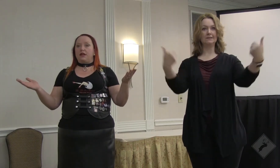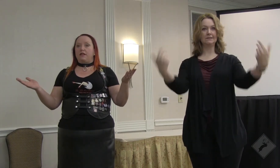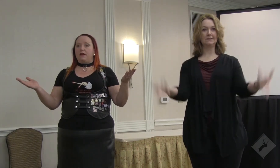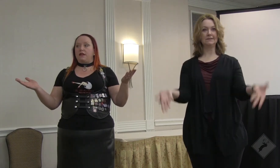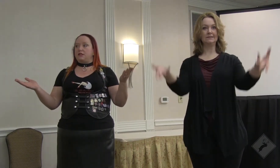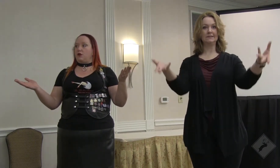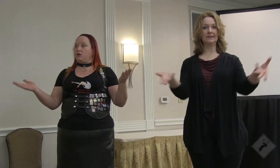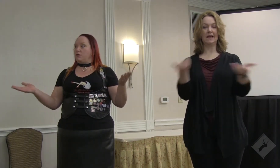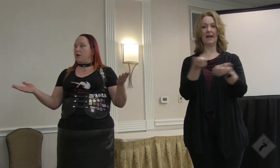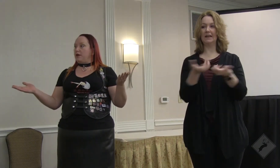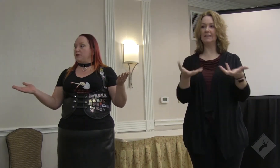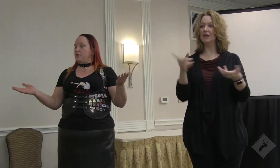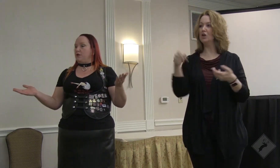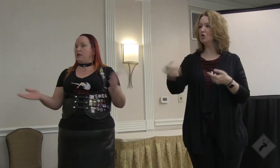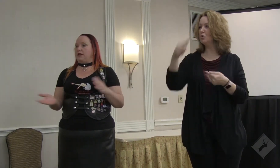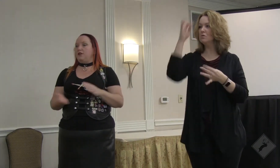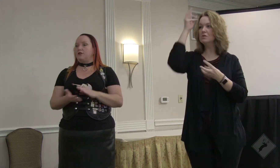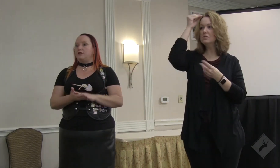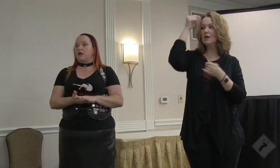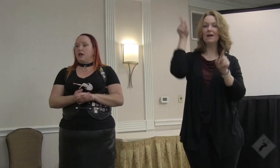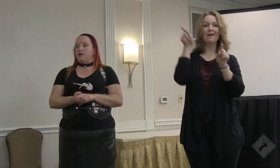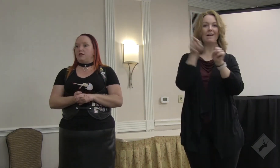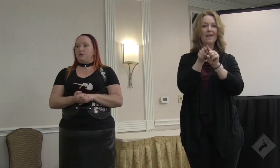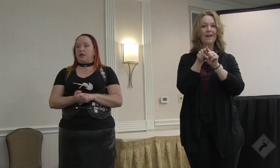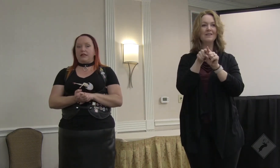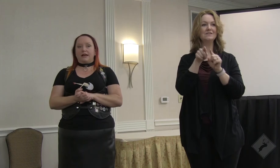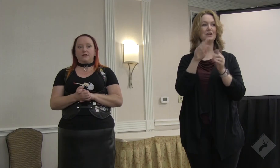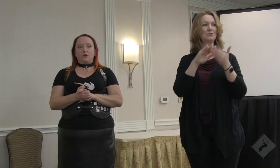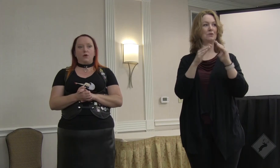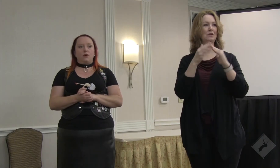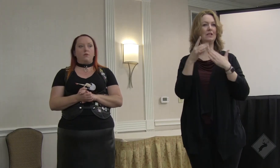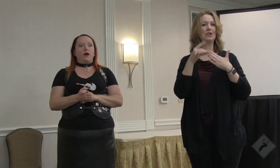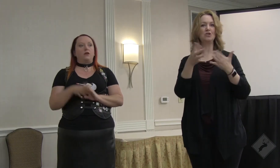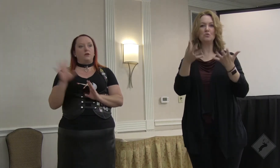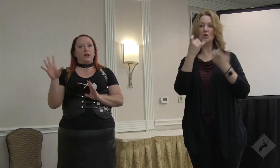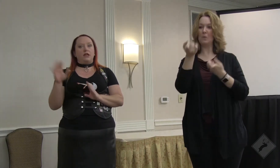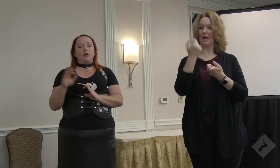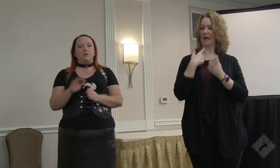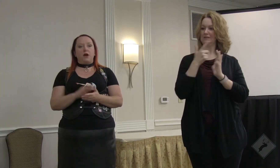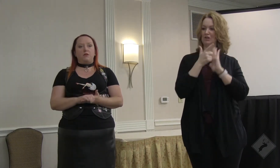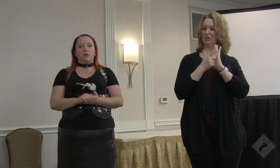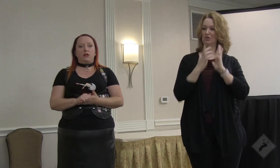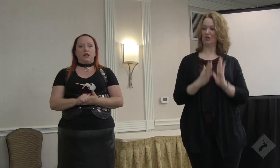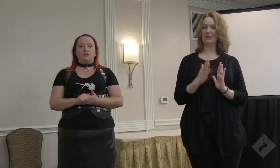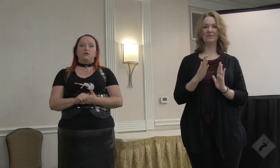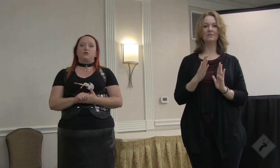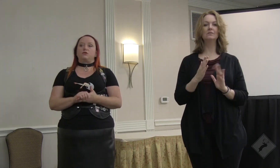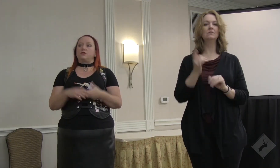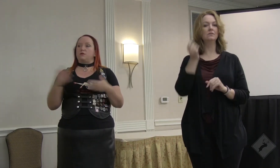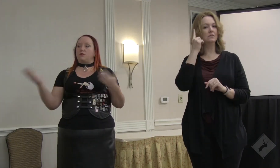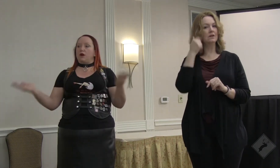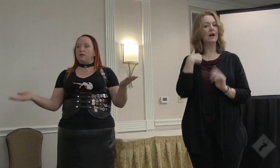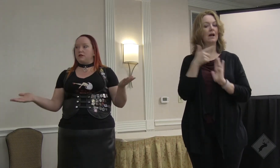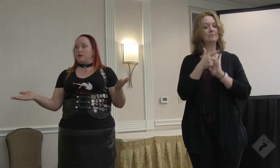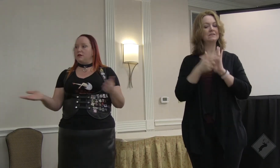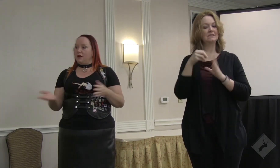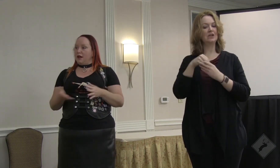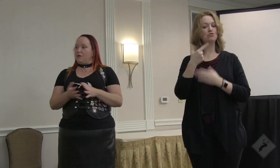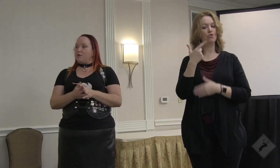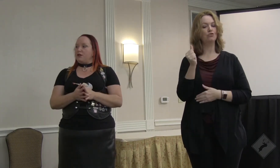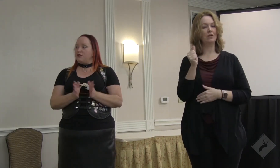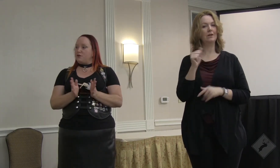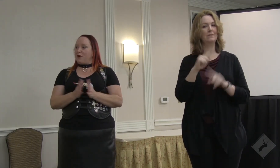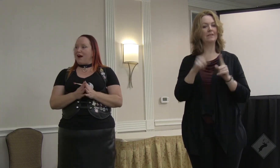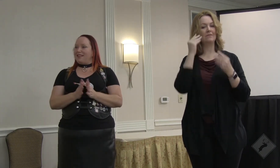Is there anything that is on your mind as community leaders that you would like to ask a lawyer about? Now, again, keep in mind, I'm only licensed in Georgia, so otherwise the